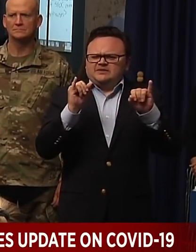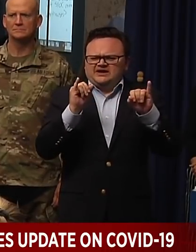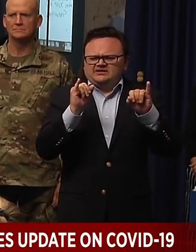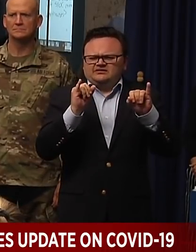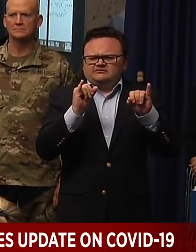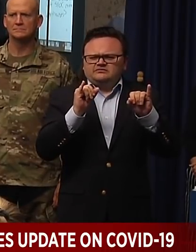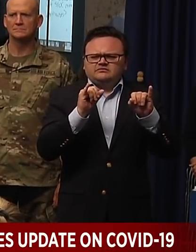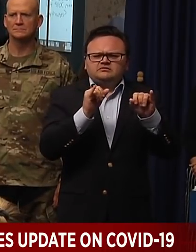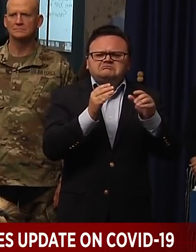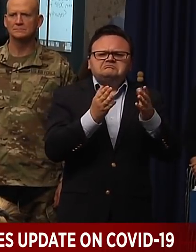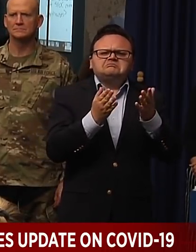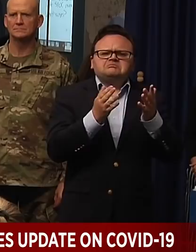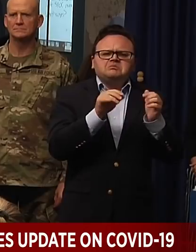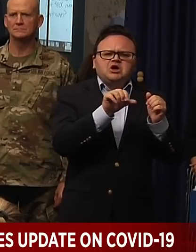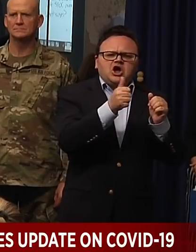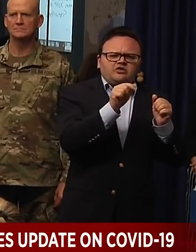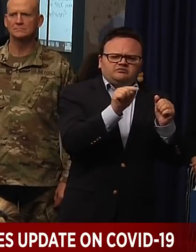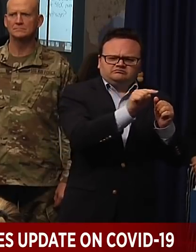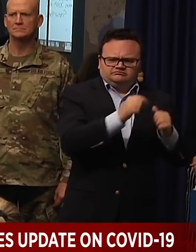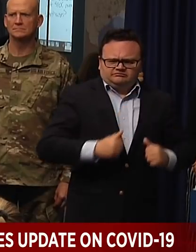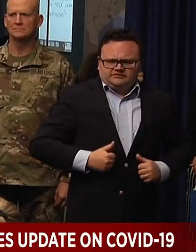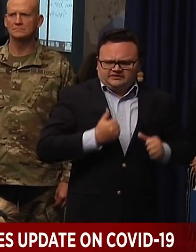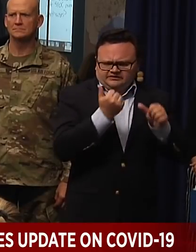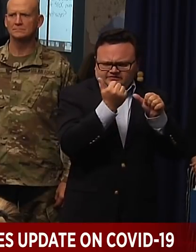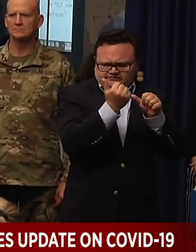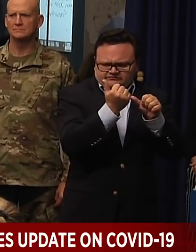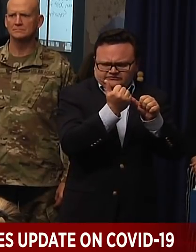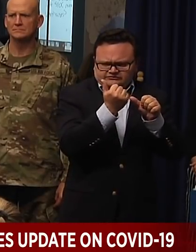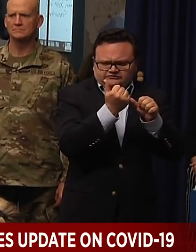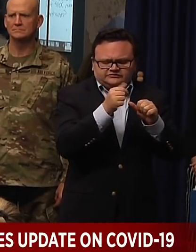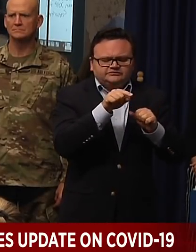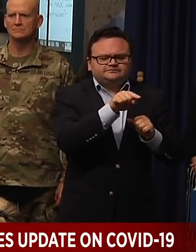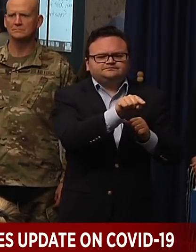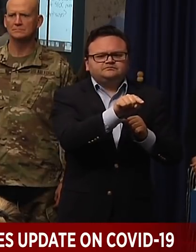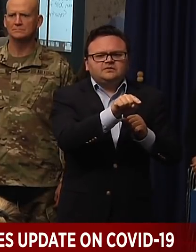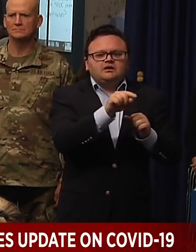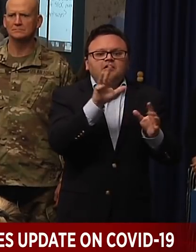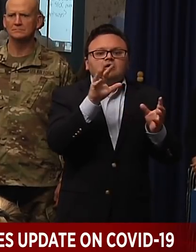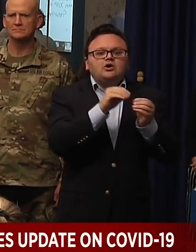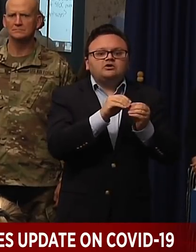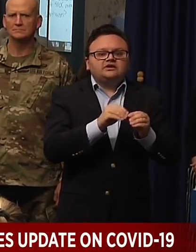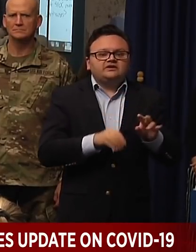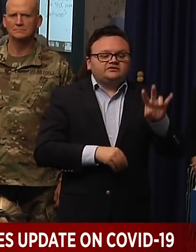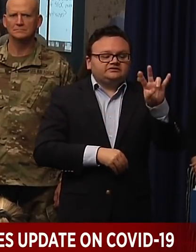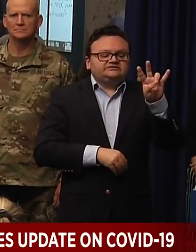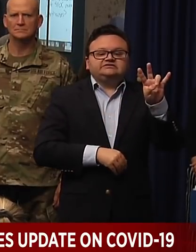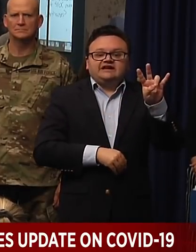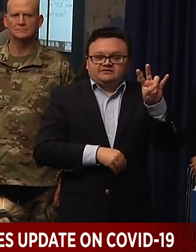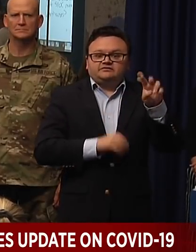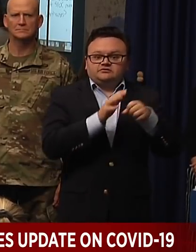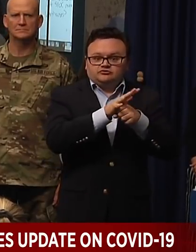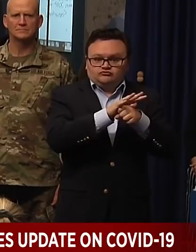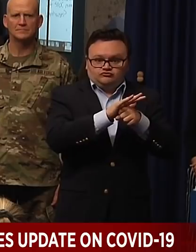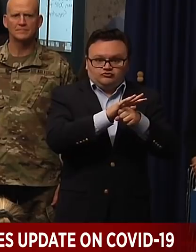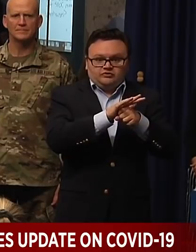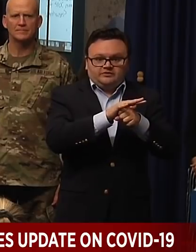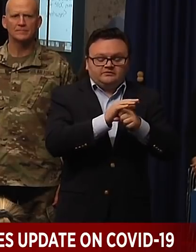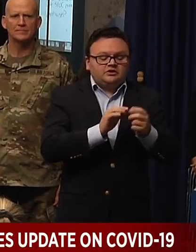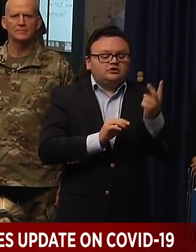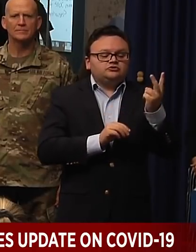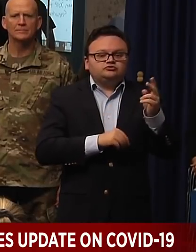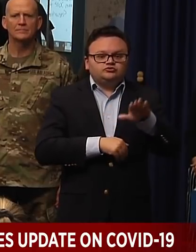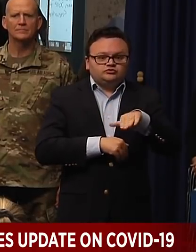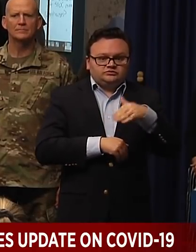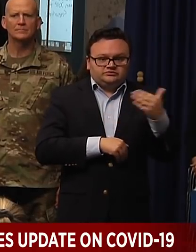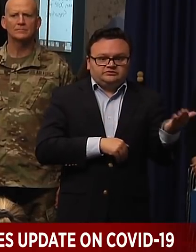total. Two of the positives are deceased. Five positives are from the ALF side and